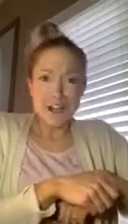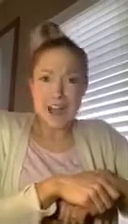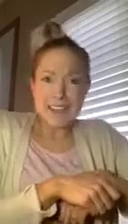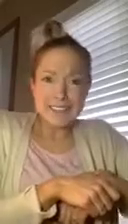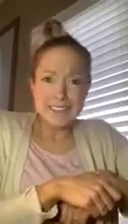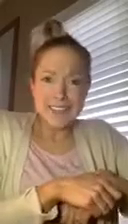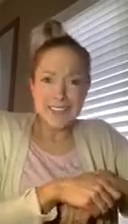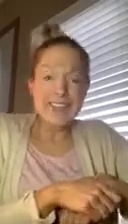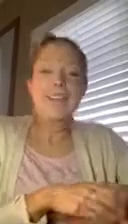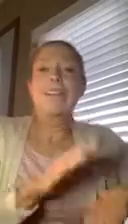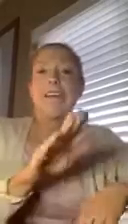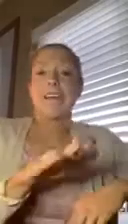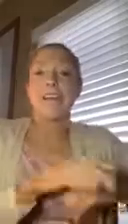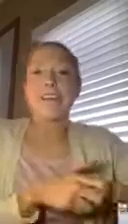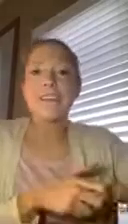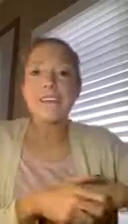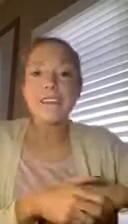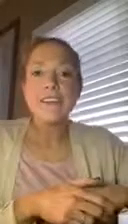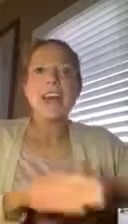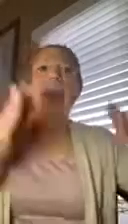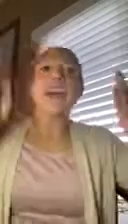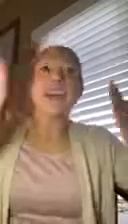accident. Uh-huh. Gotcha.